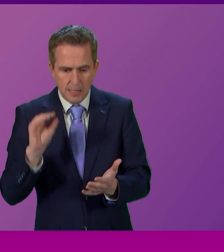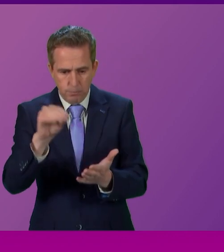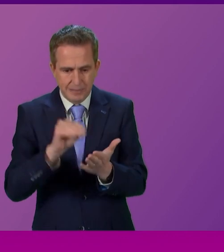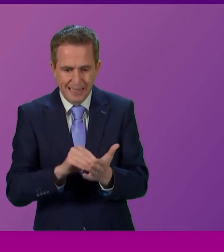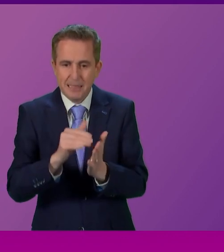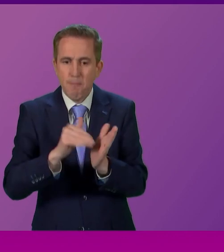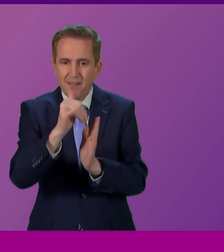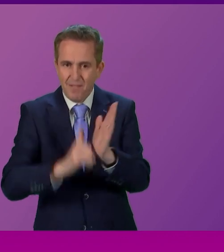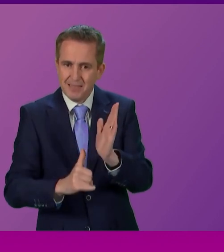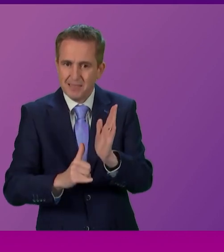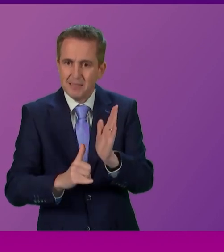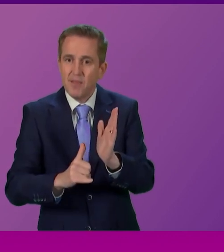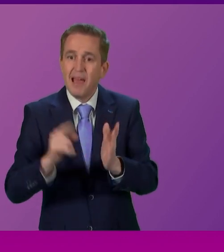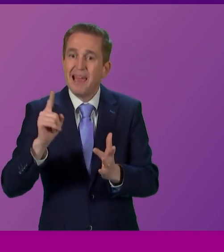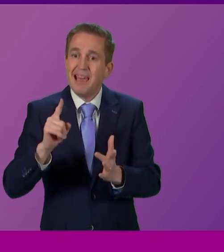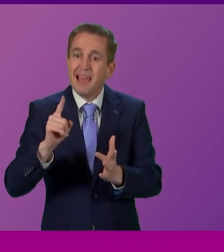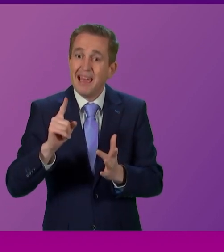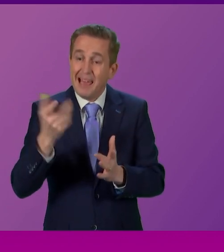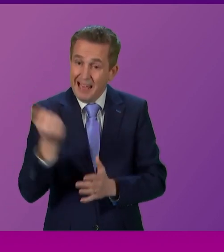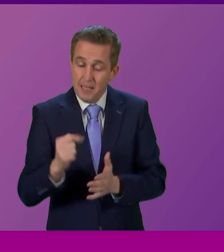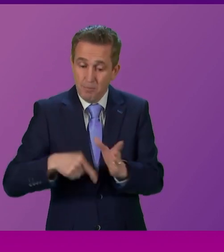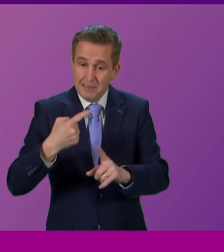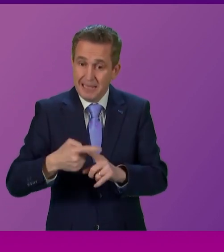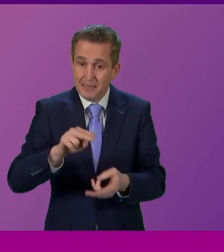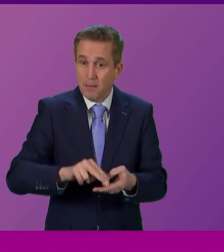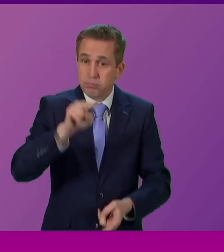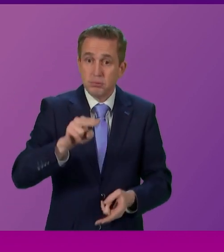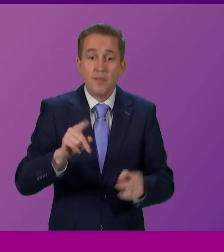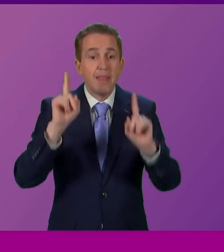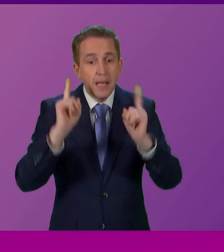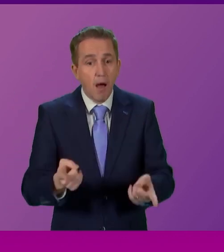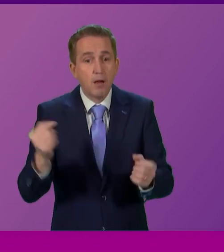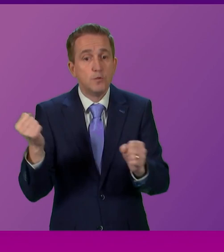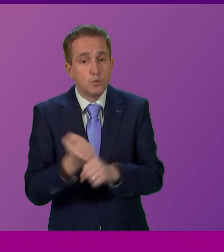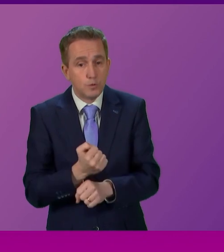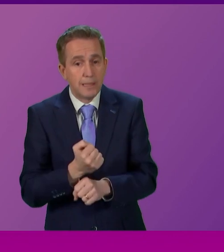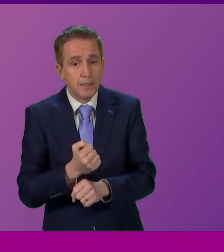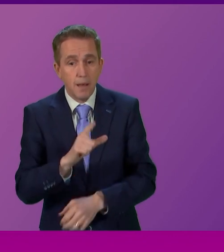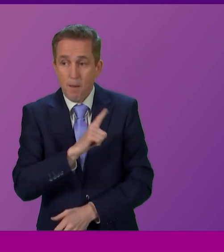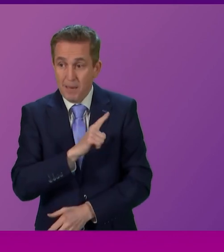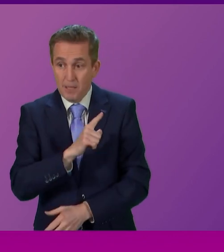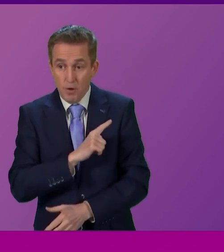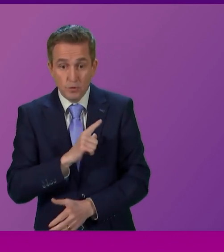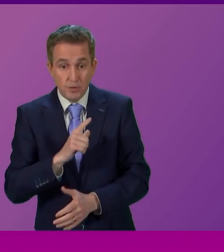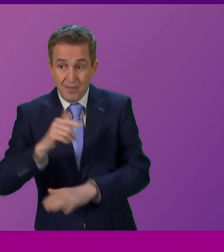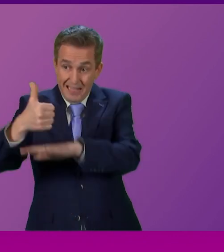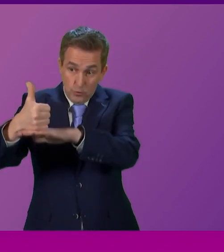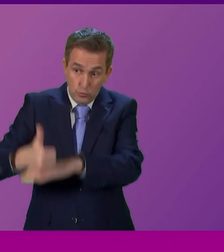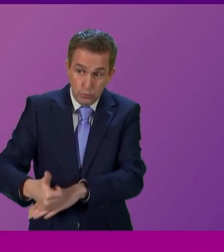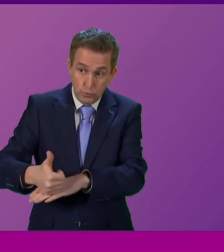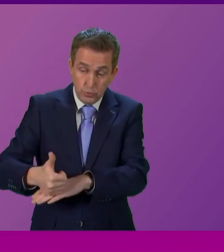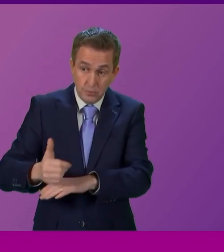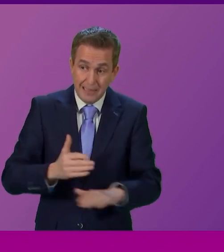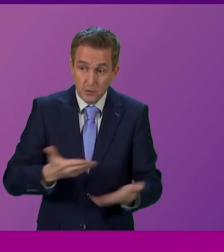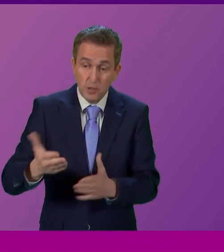they will increase income tax, they cannot do it because the institution to which they serve doesn't have